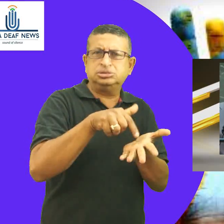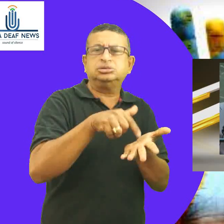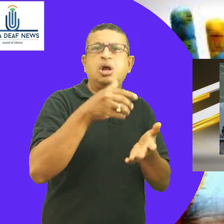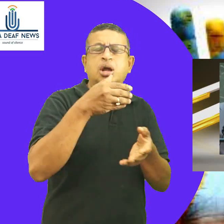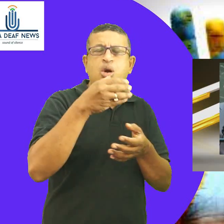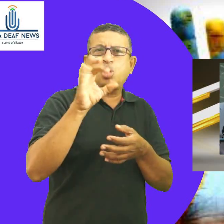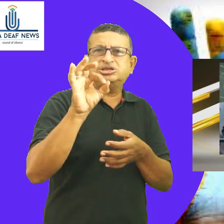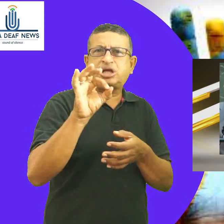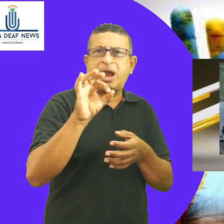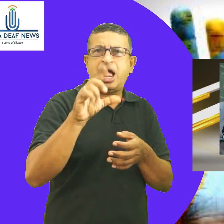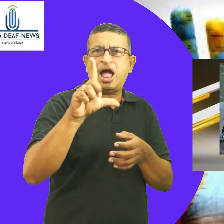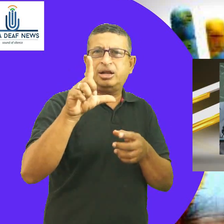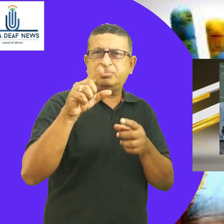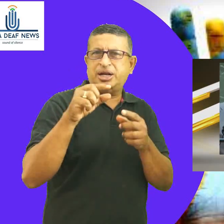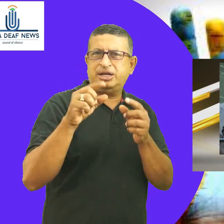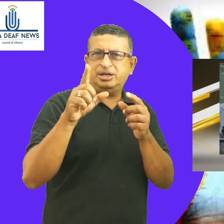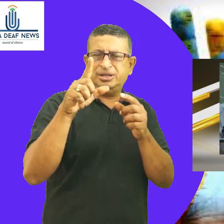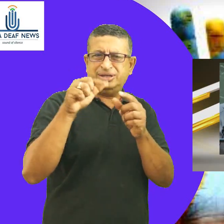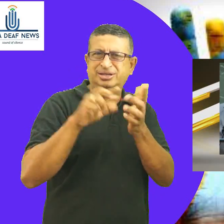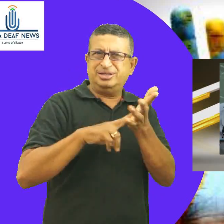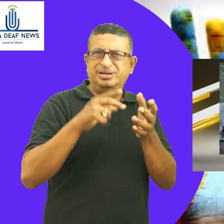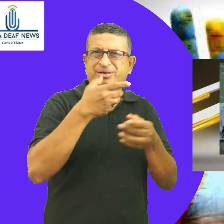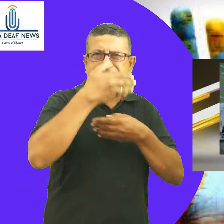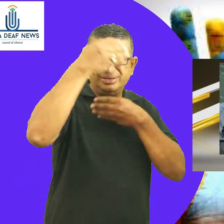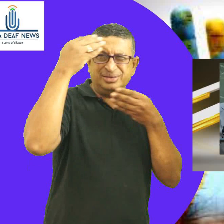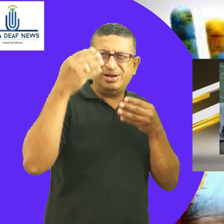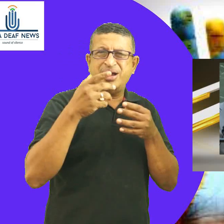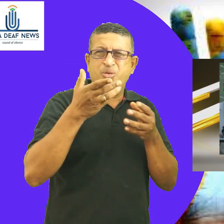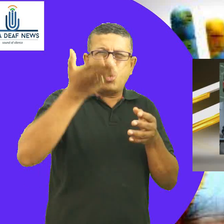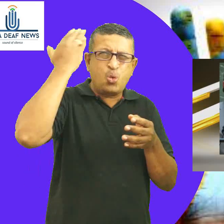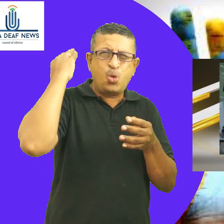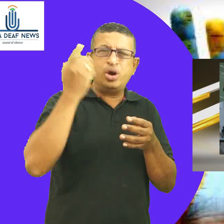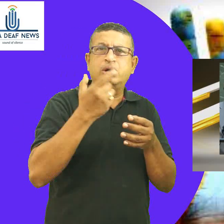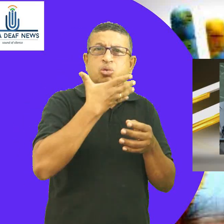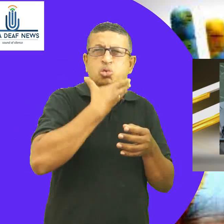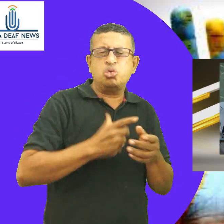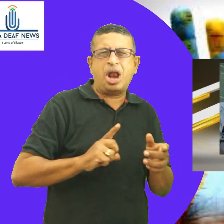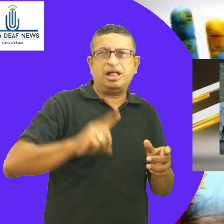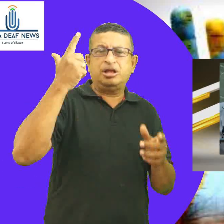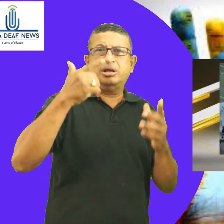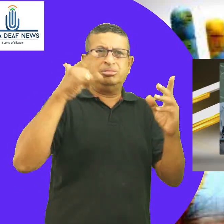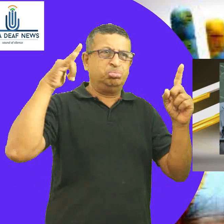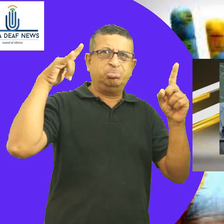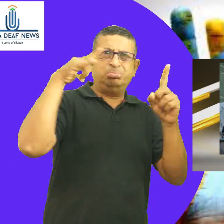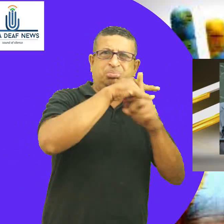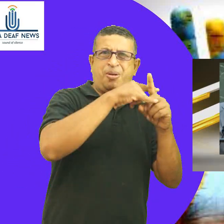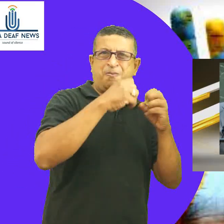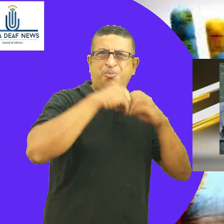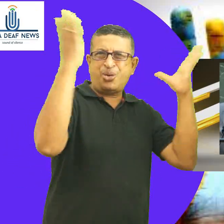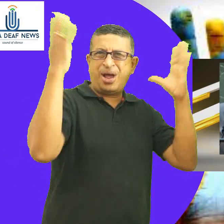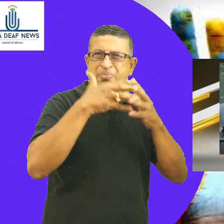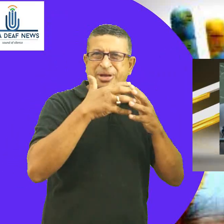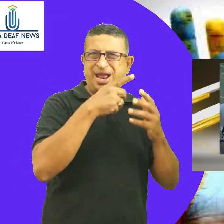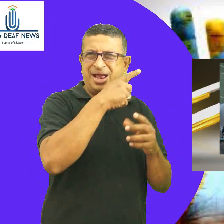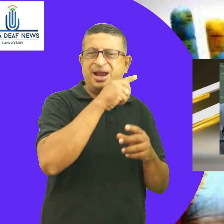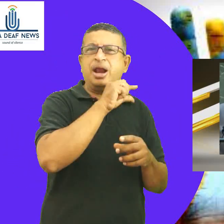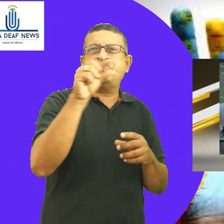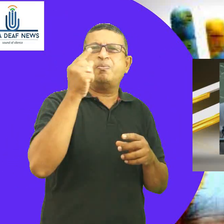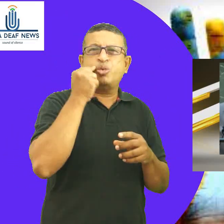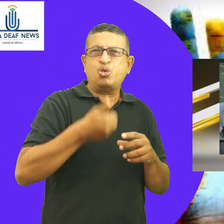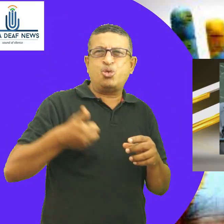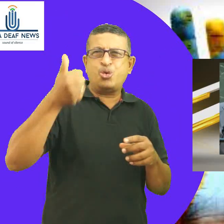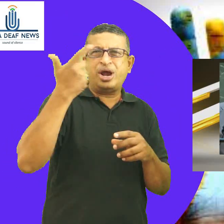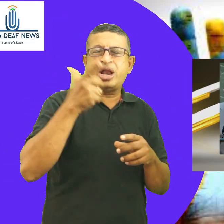The dossier called upon the international community to take note of what Pakistan calls India's aggressive activities on its soil. The